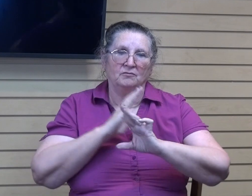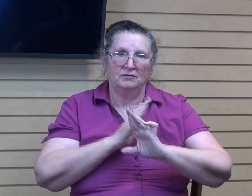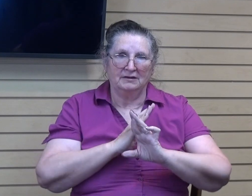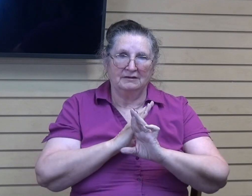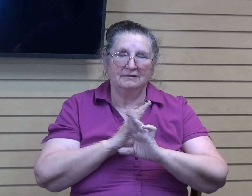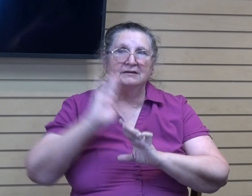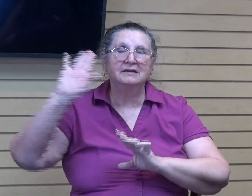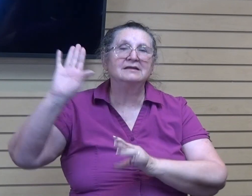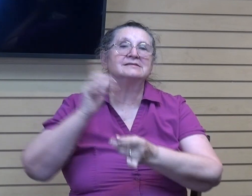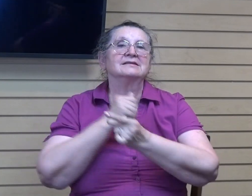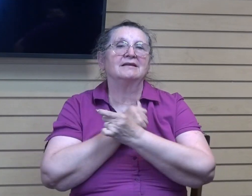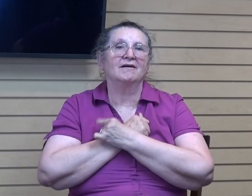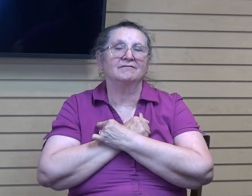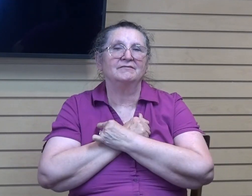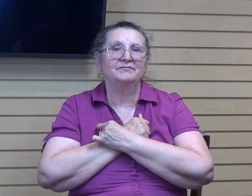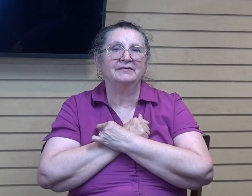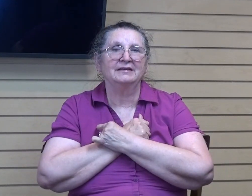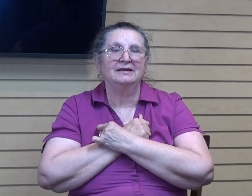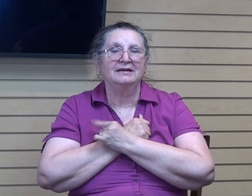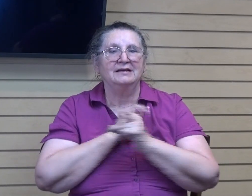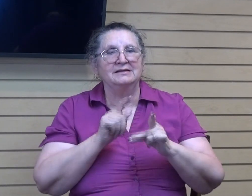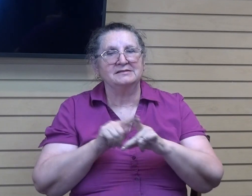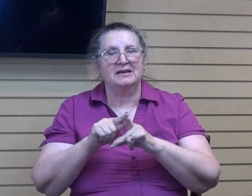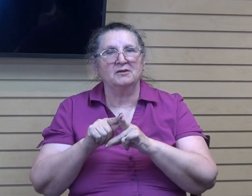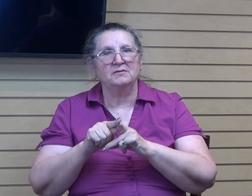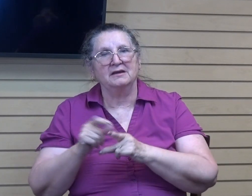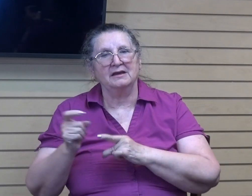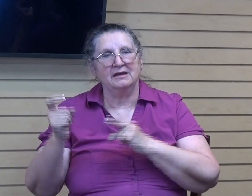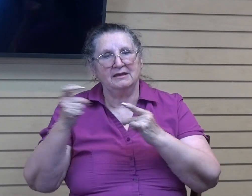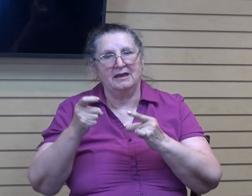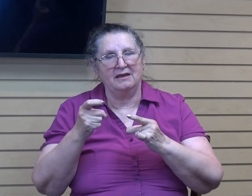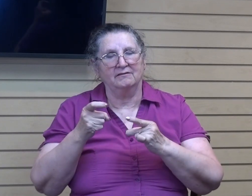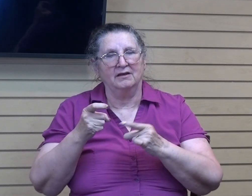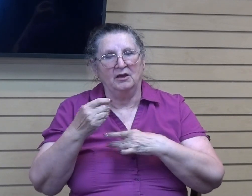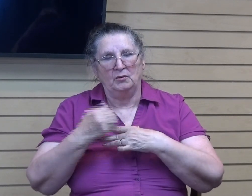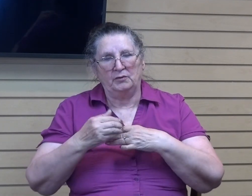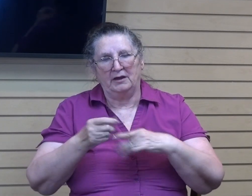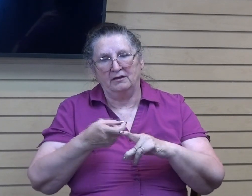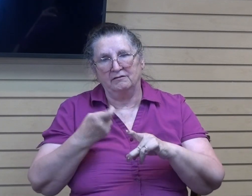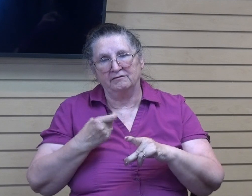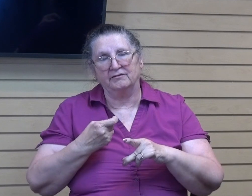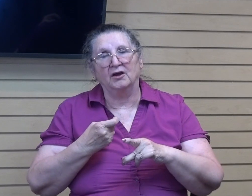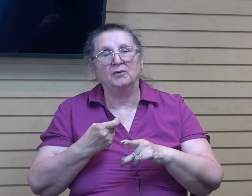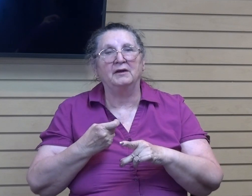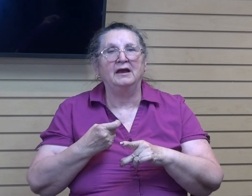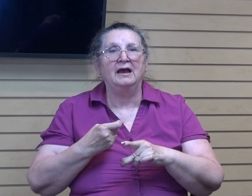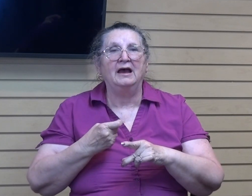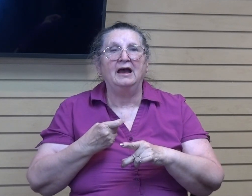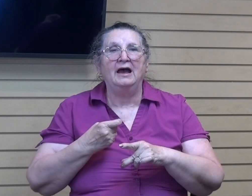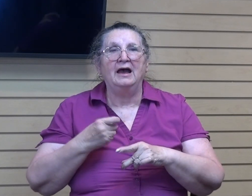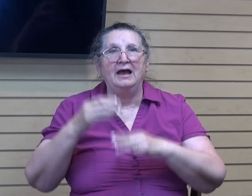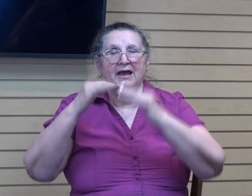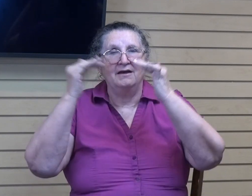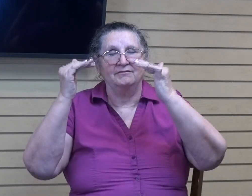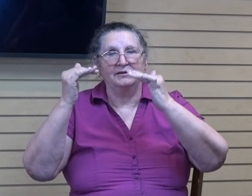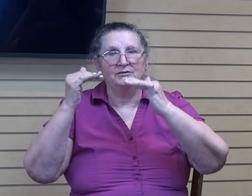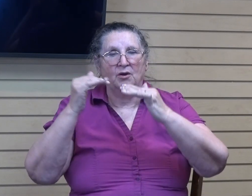love. Just as he provided bread from heaven, water from a rock, and he covered the